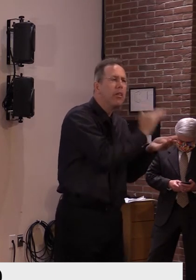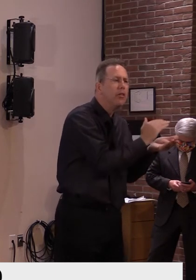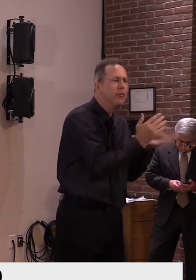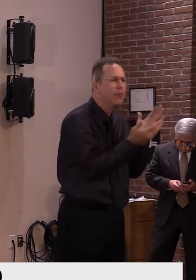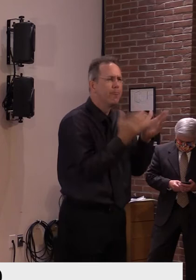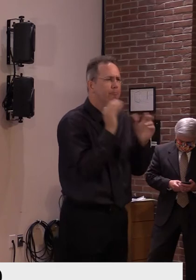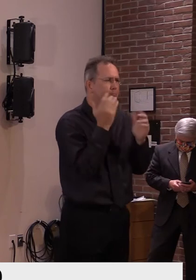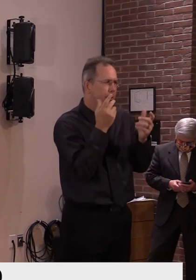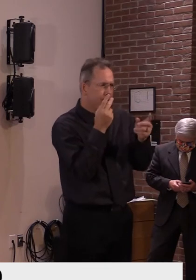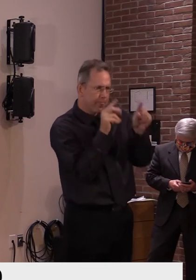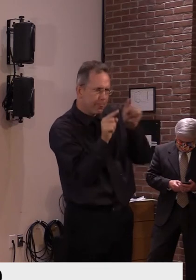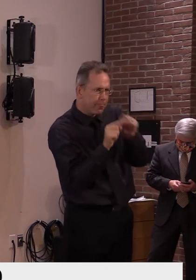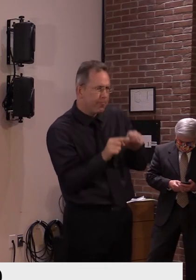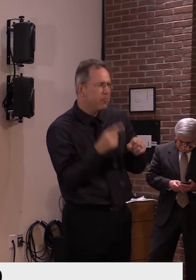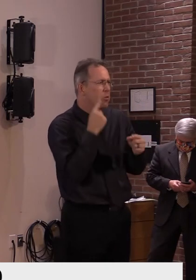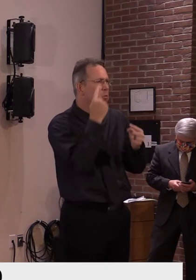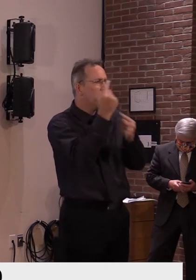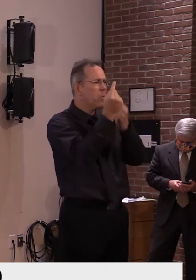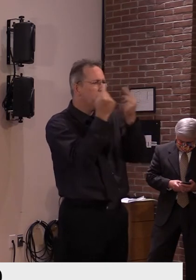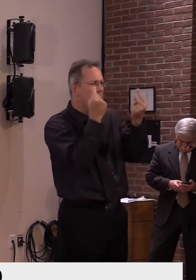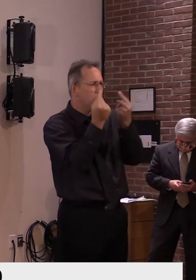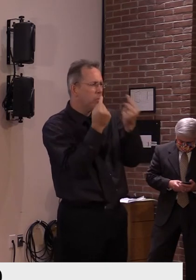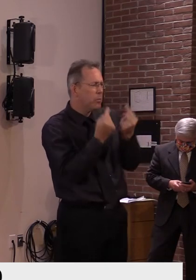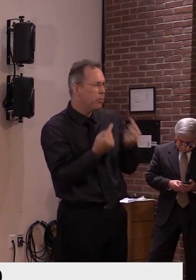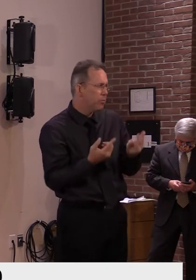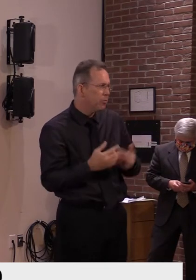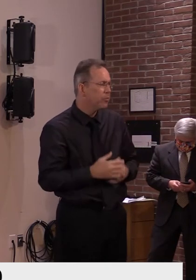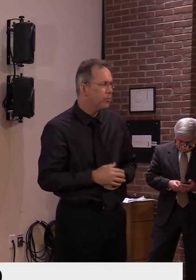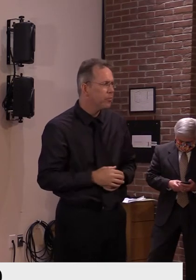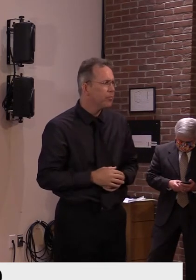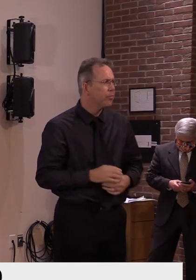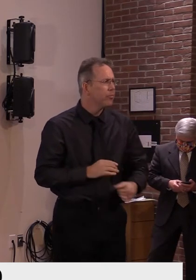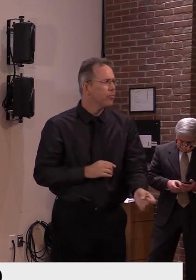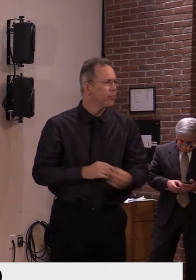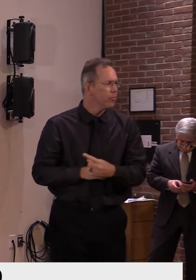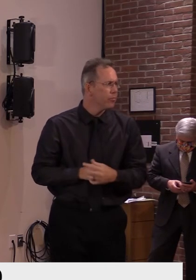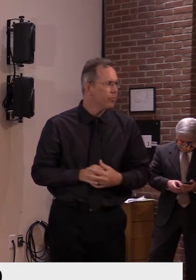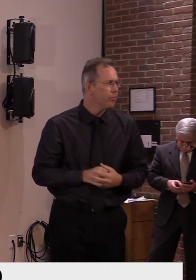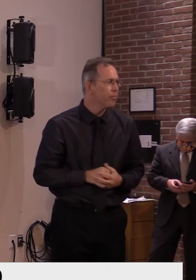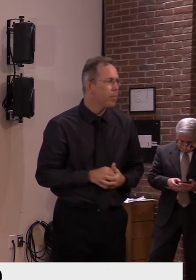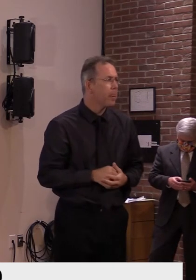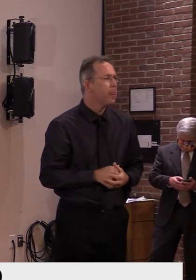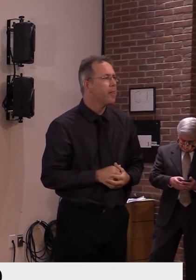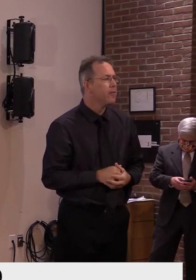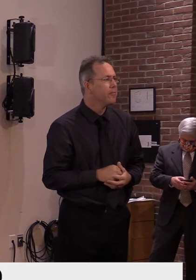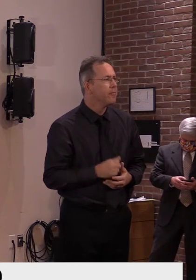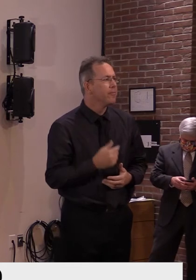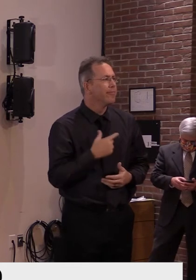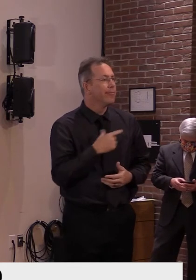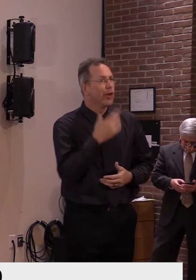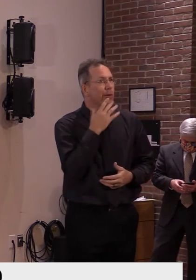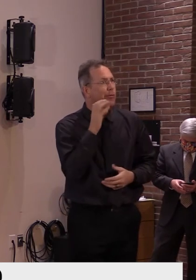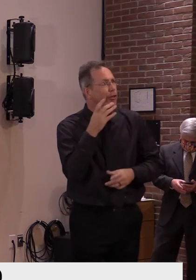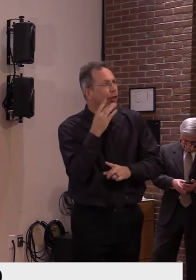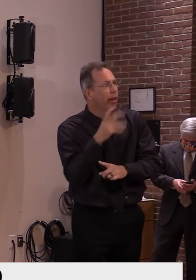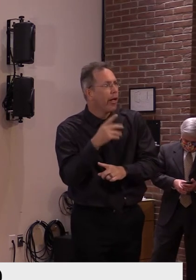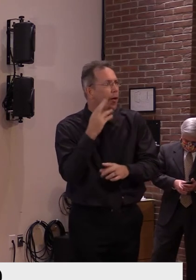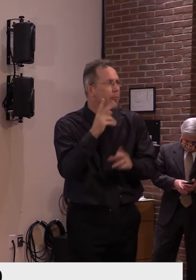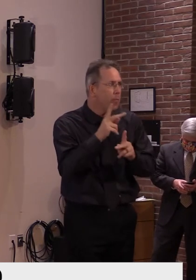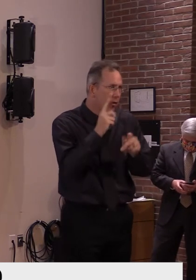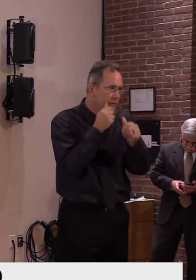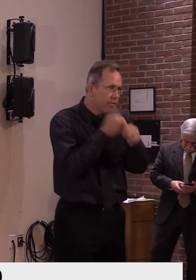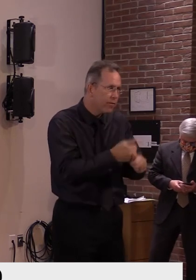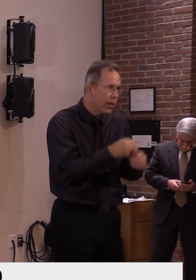So, uh, with good luck and good adherence, do you think that the forecast by next week would, uh, reflect a shift in that, uh,